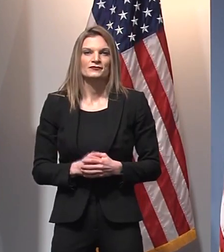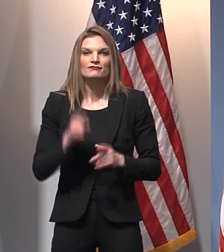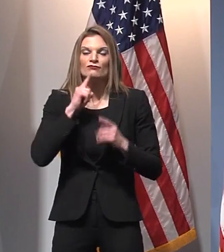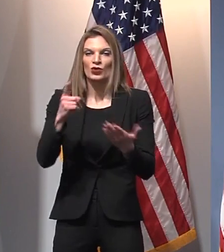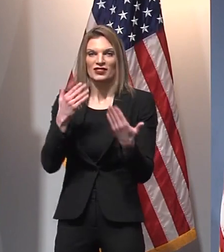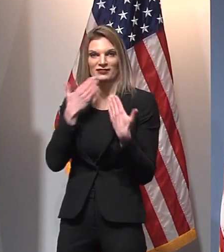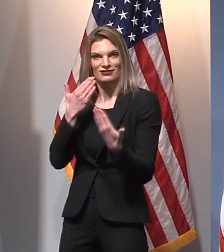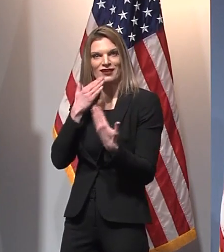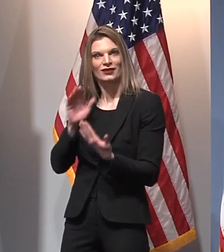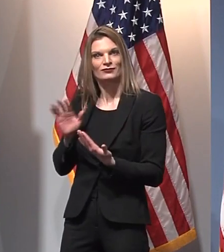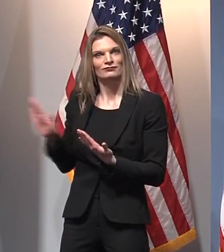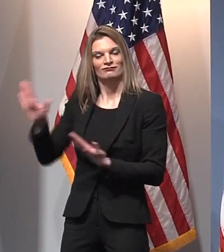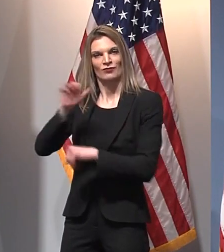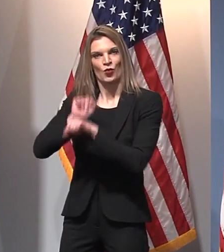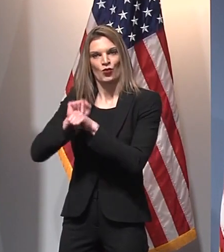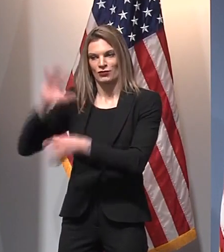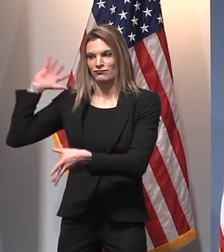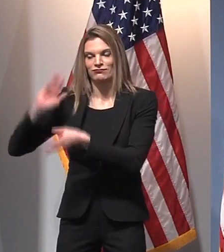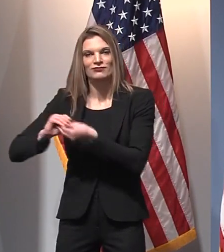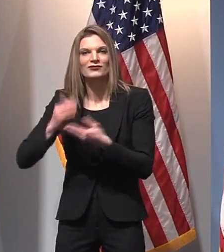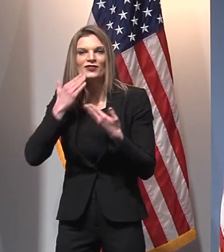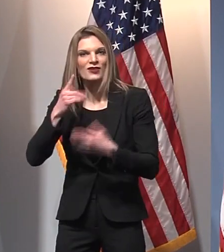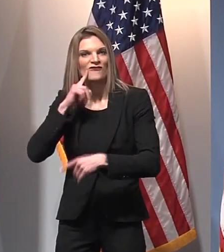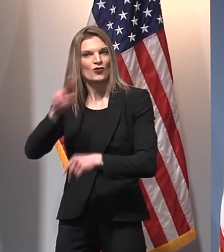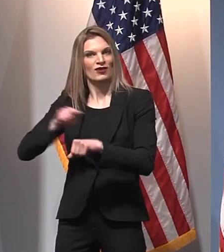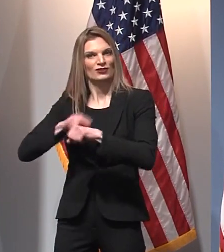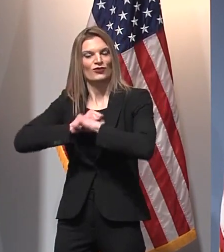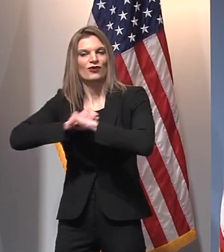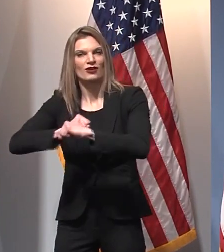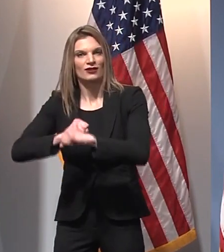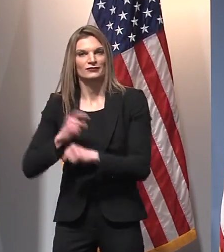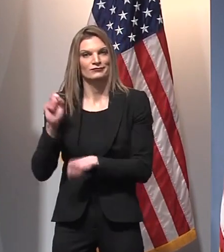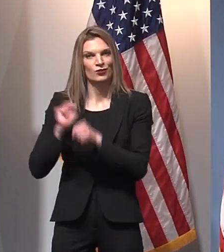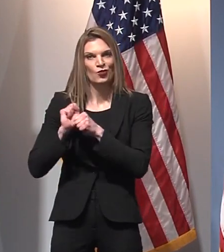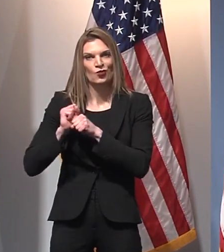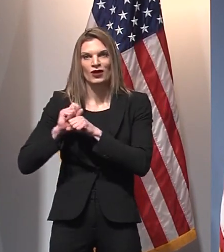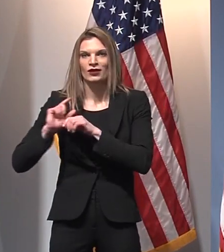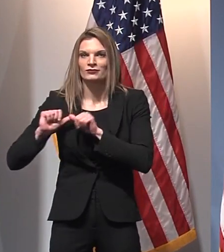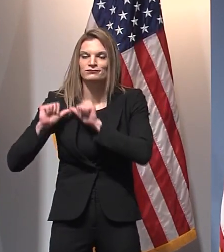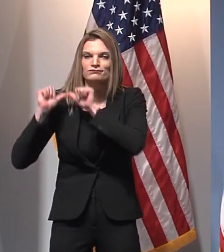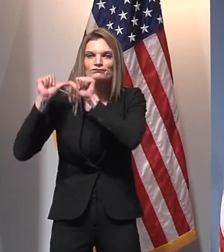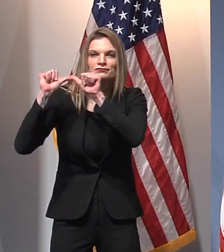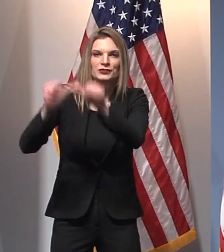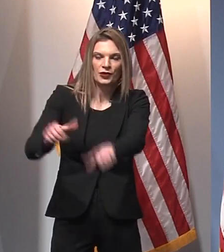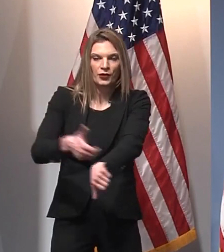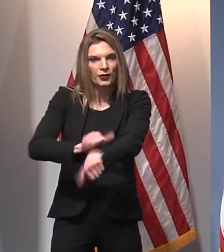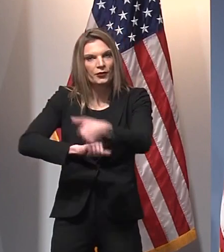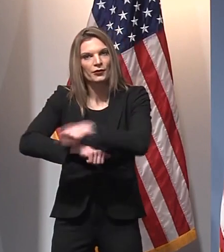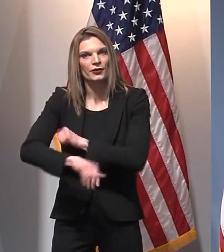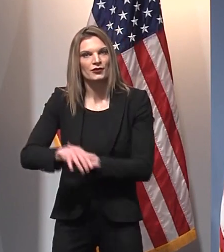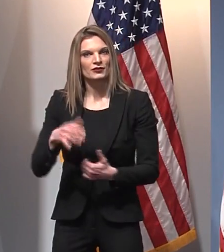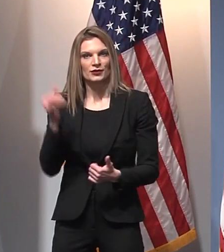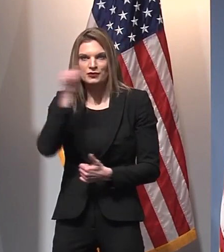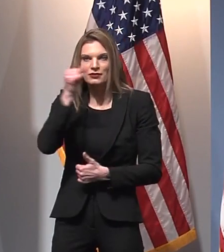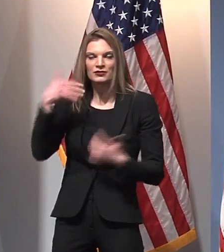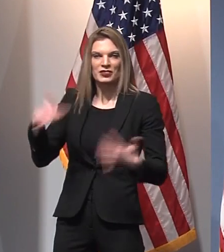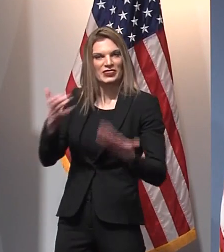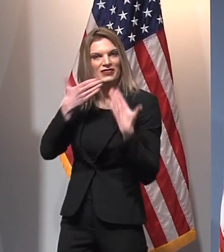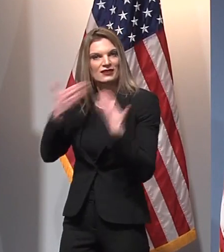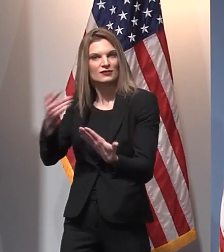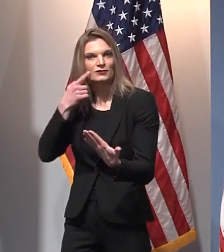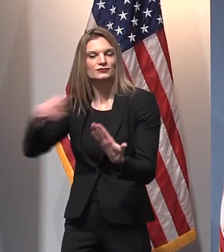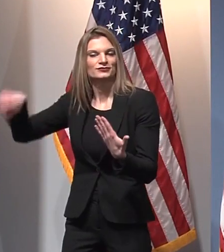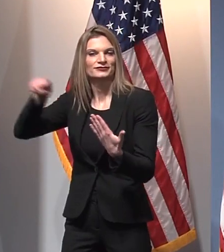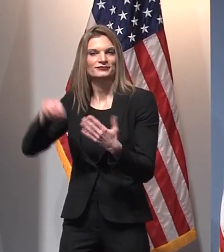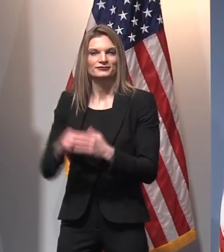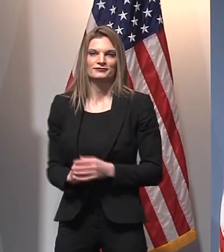for the service of our Guard members. They're working around the clock to help Michigan fight this pandemic, and will continuing to do